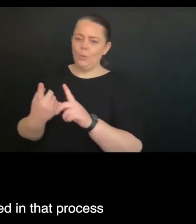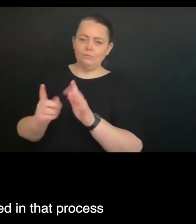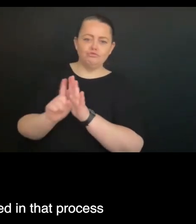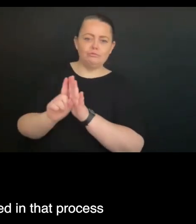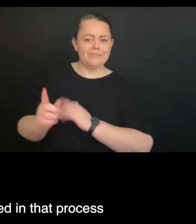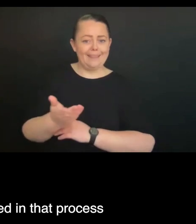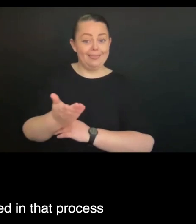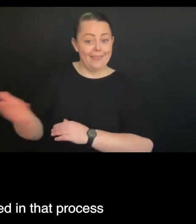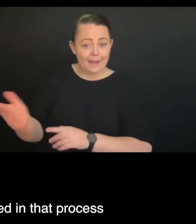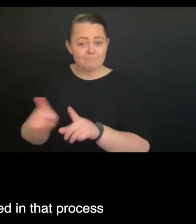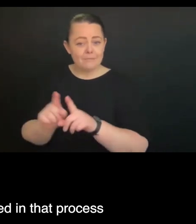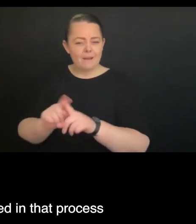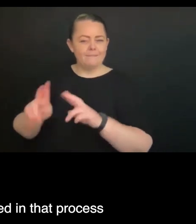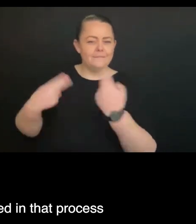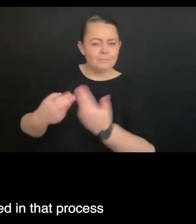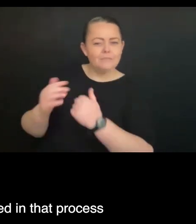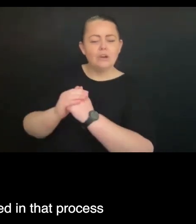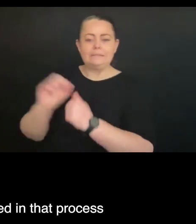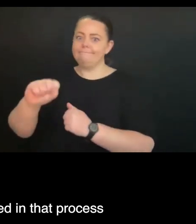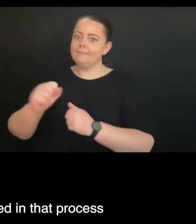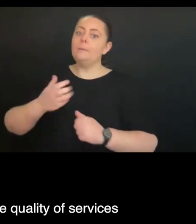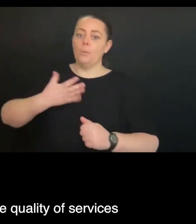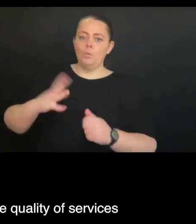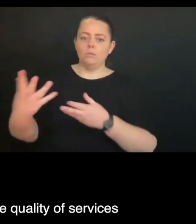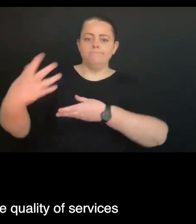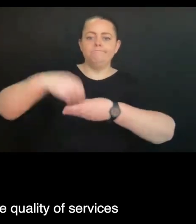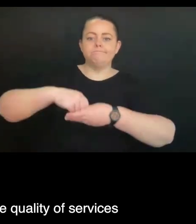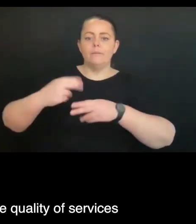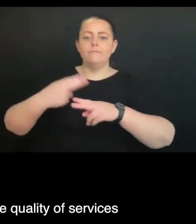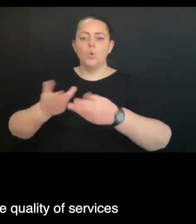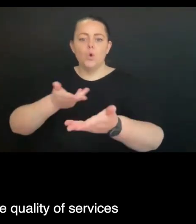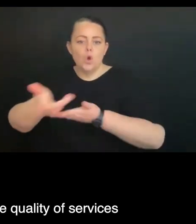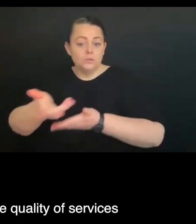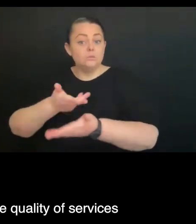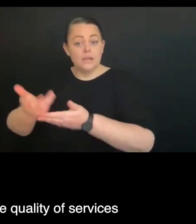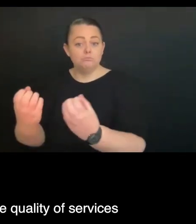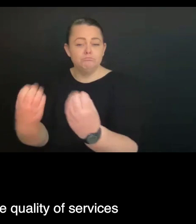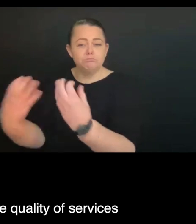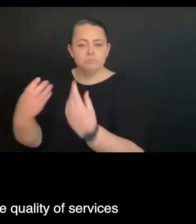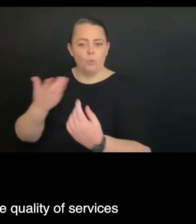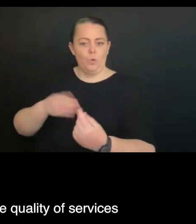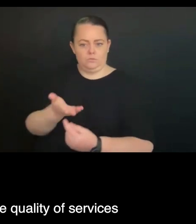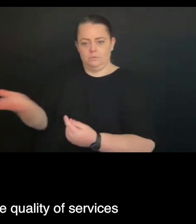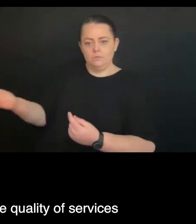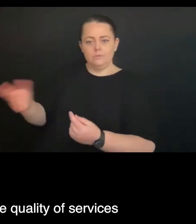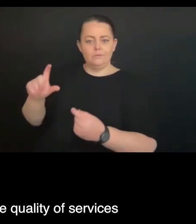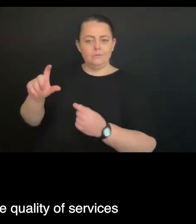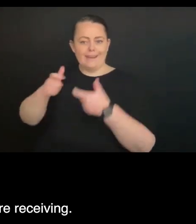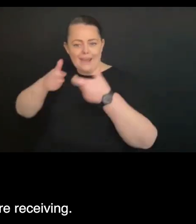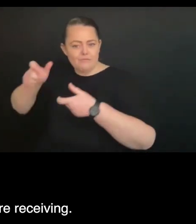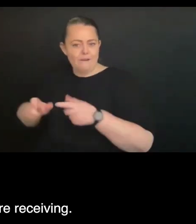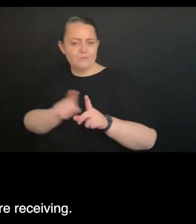expect to be engaged in, in that, you know, that process of having the conversation around, you know, the quality of